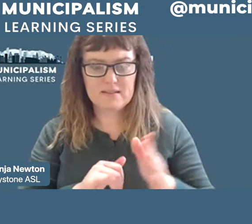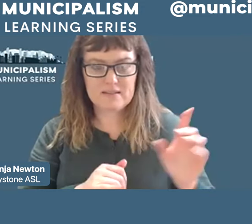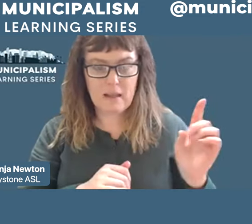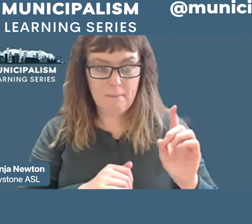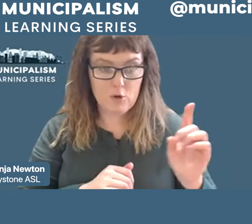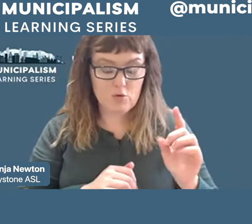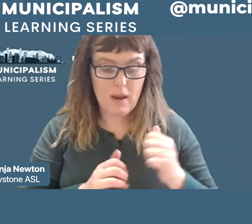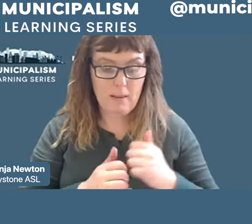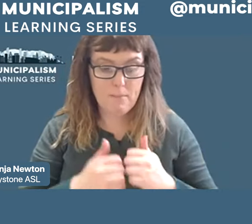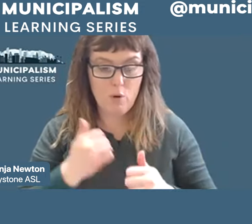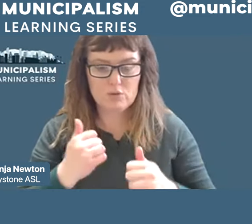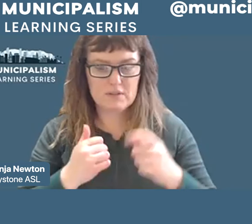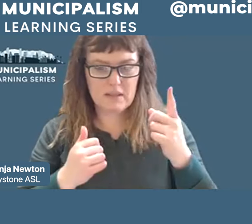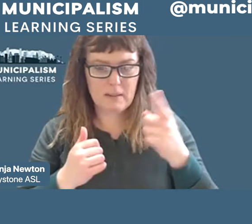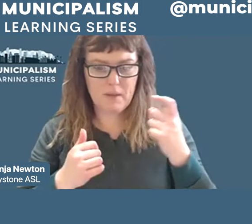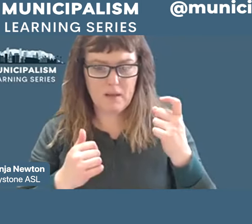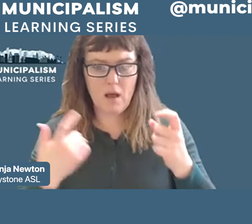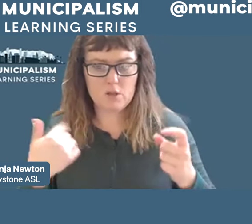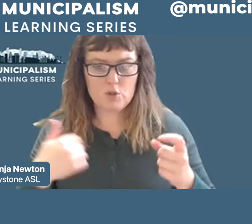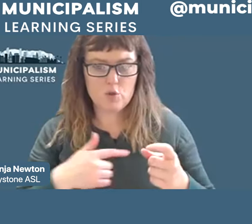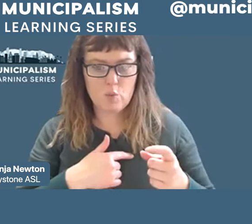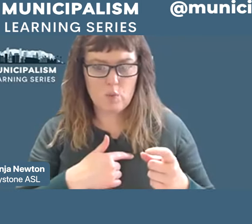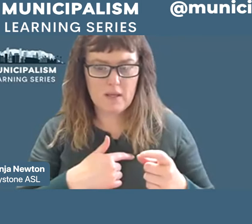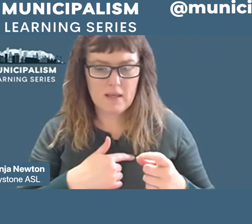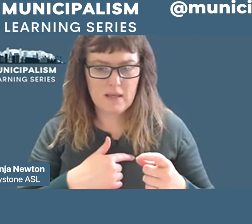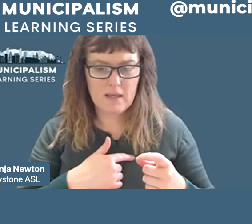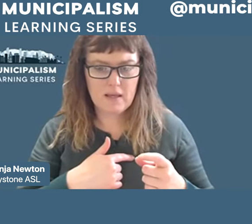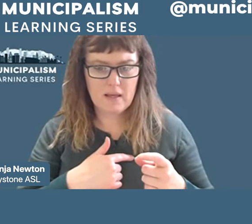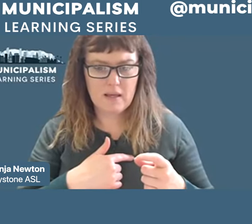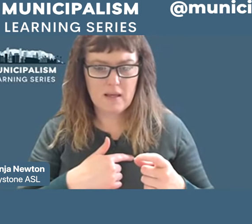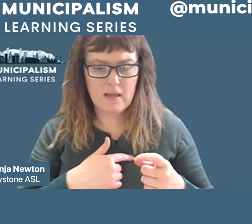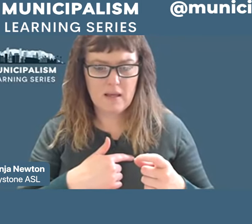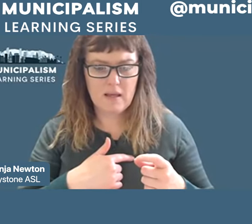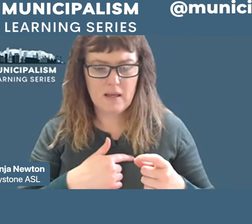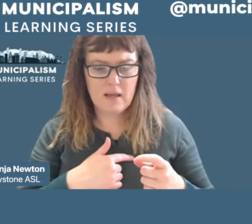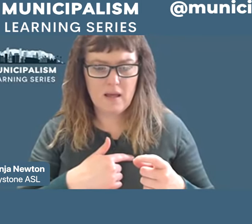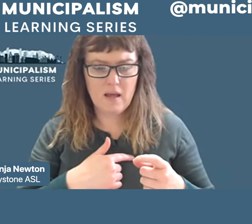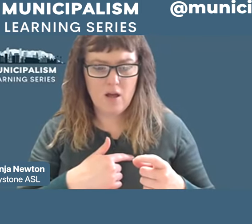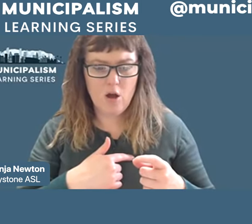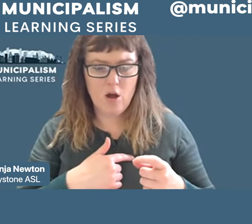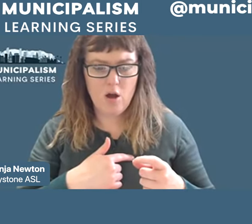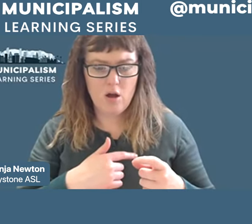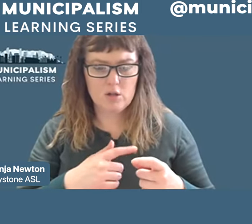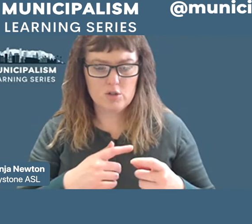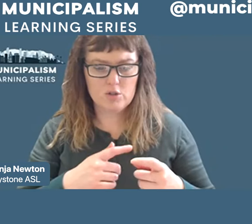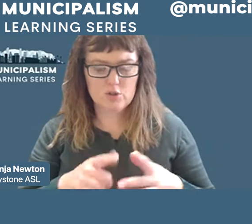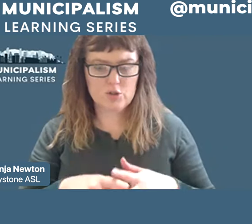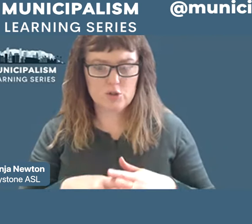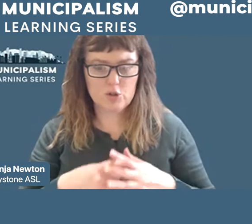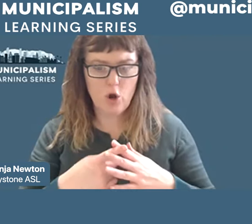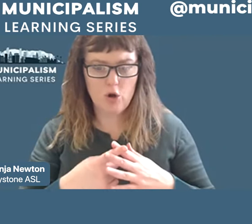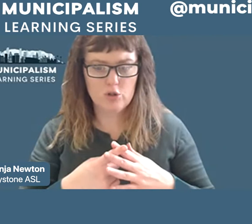is because we are starting to be the